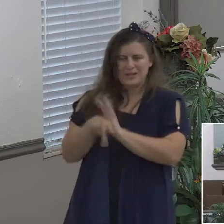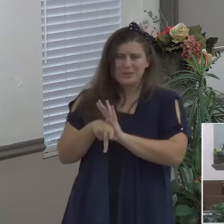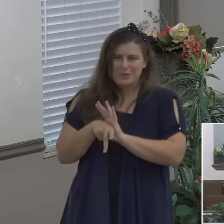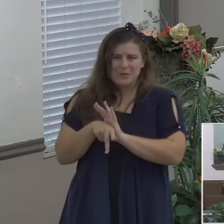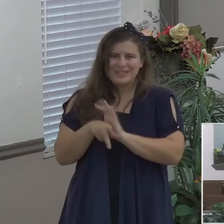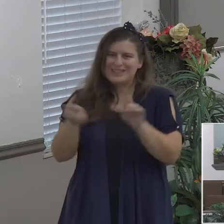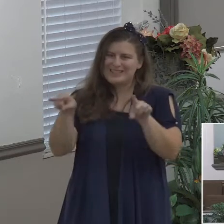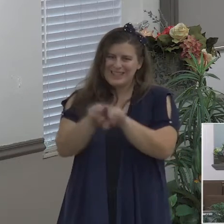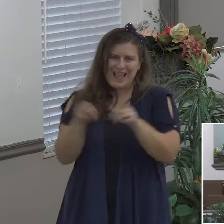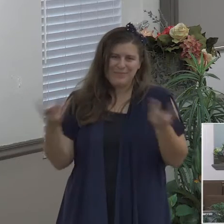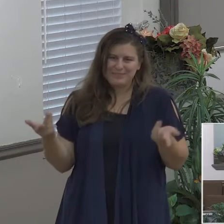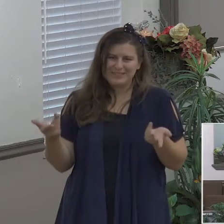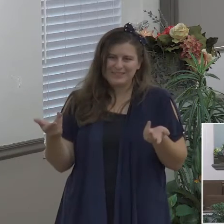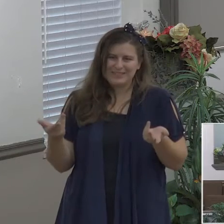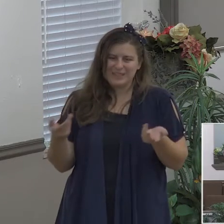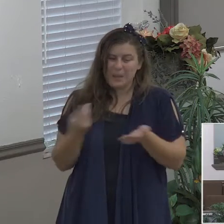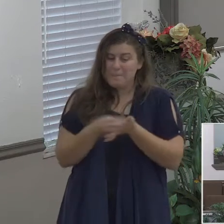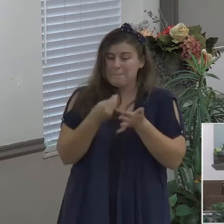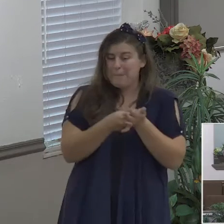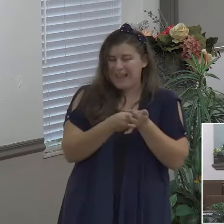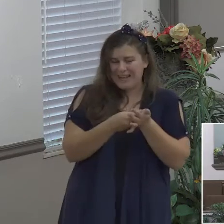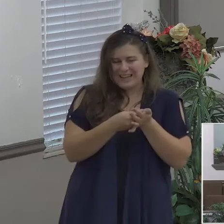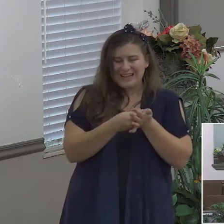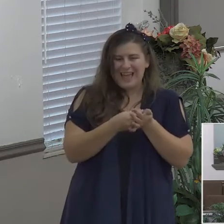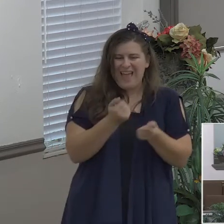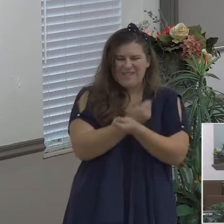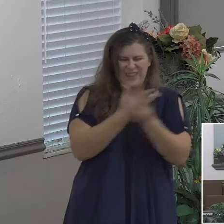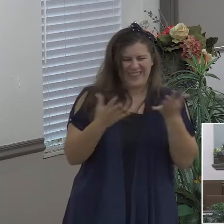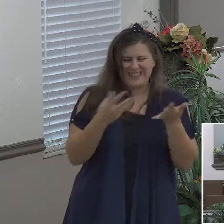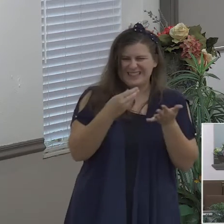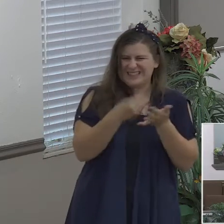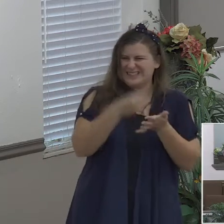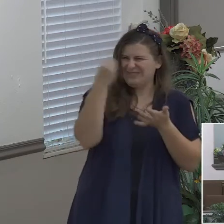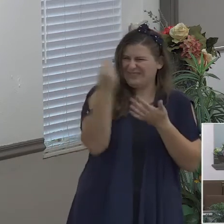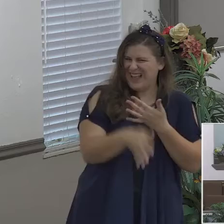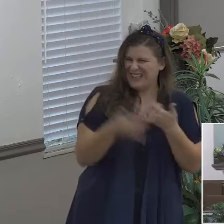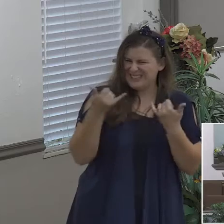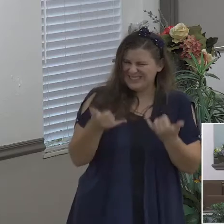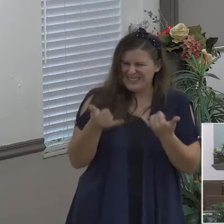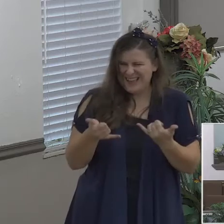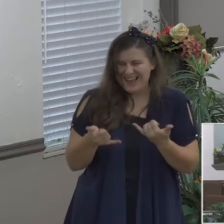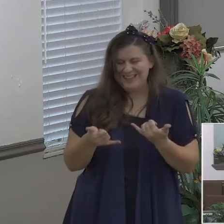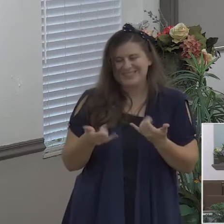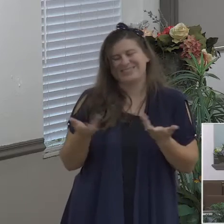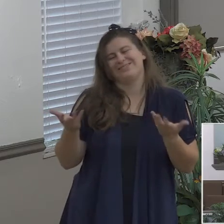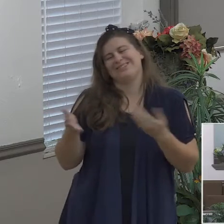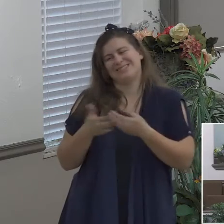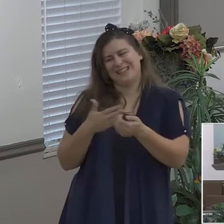so I I I by the way it's not just tithing it's tithes and offerings